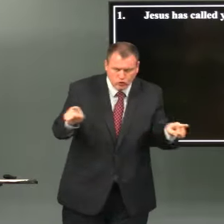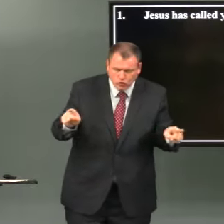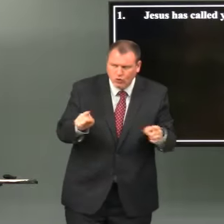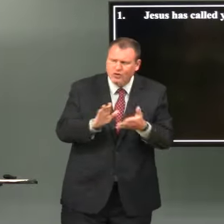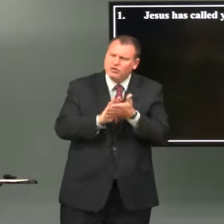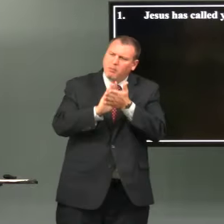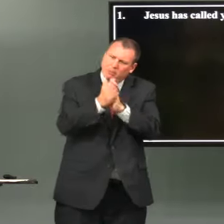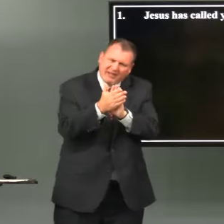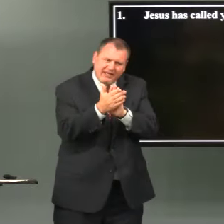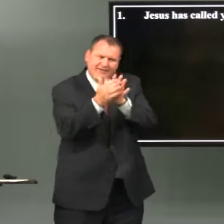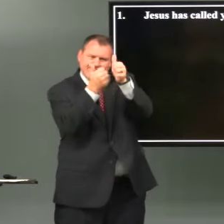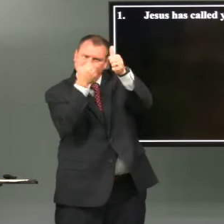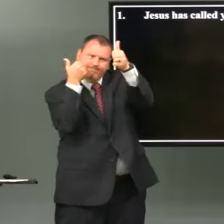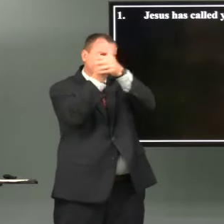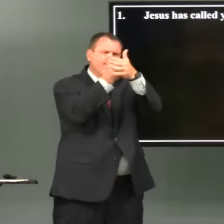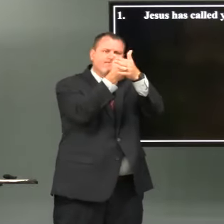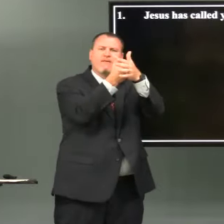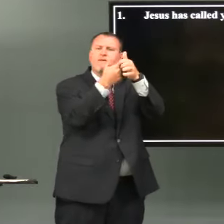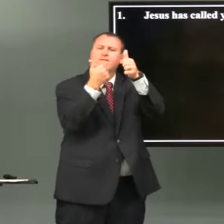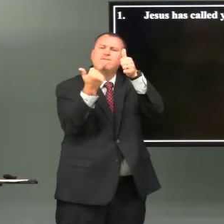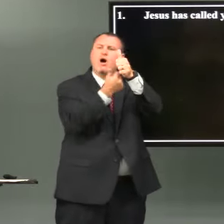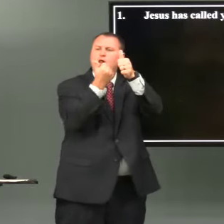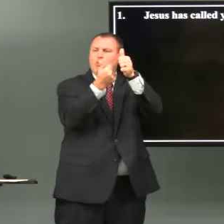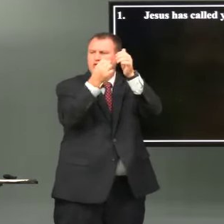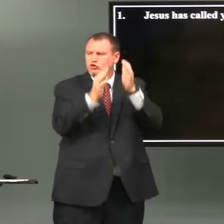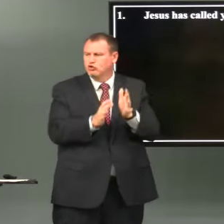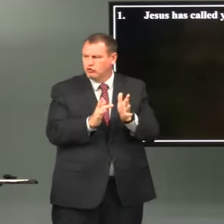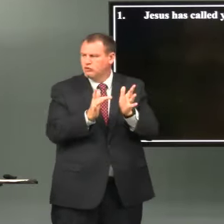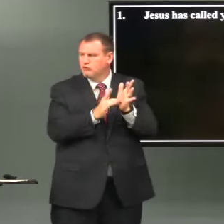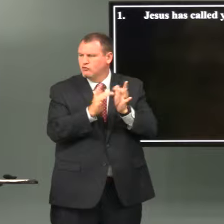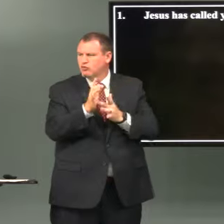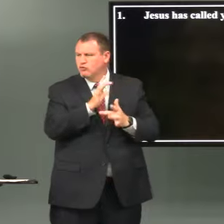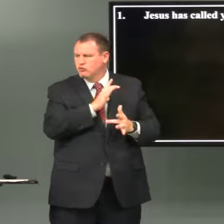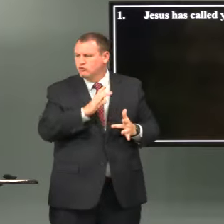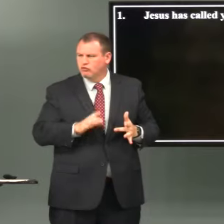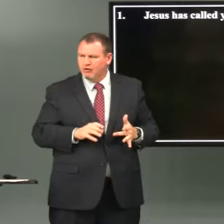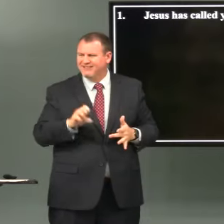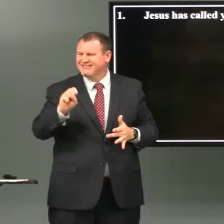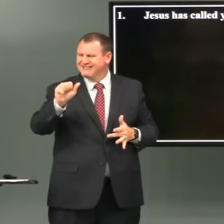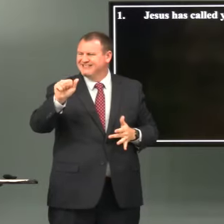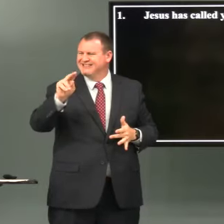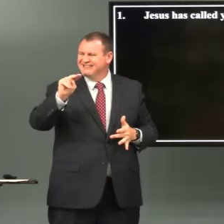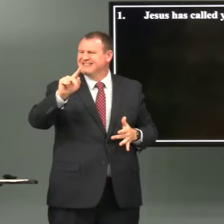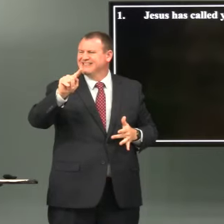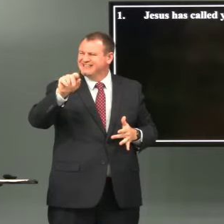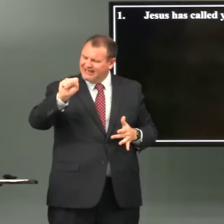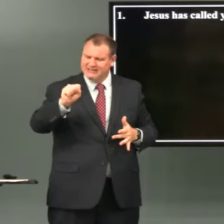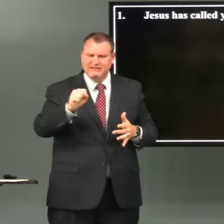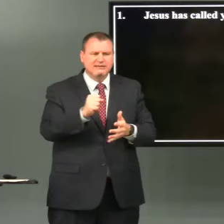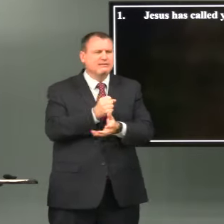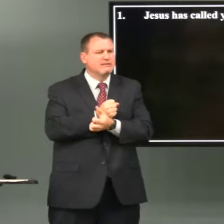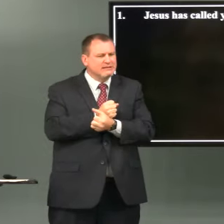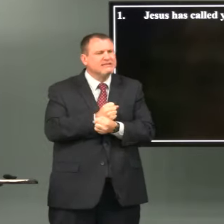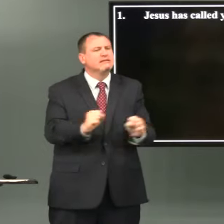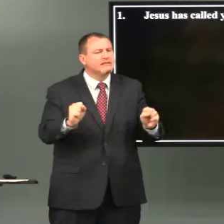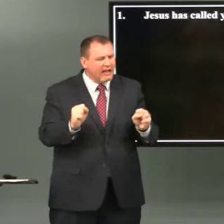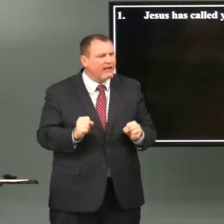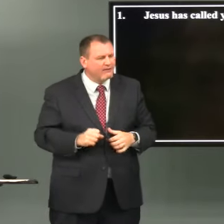now God called you to be a faithful follower of Jesus Christ saints